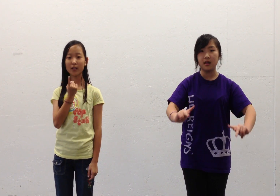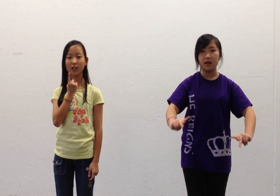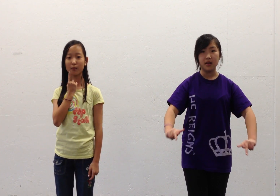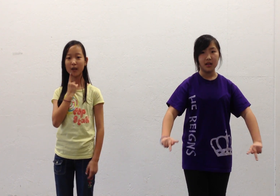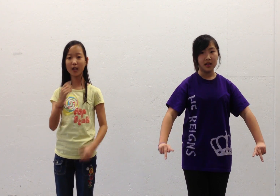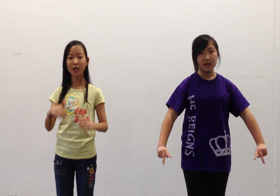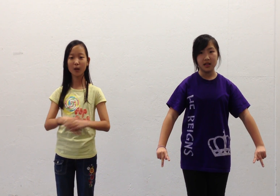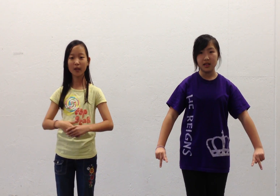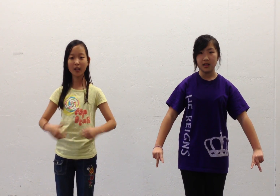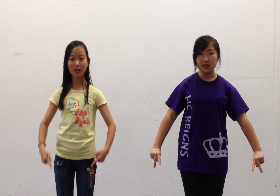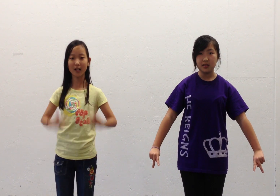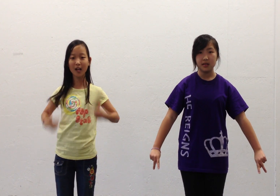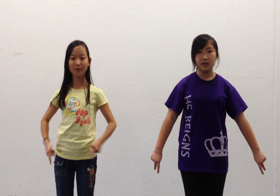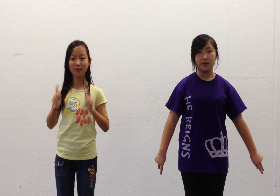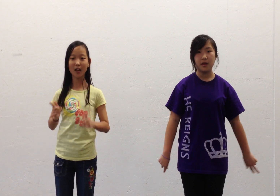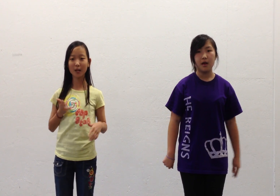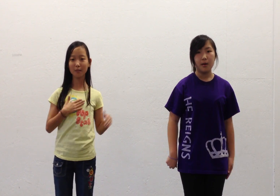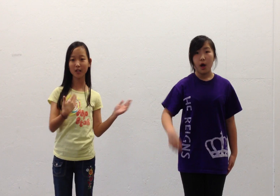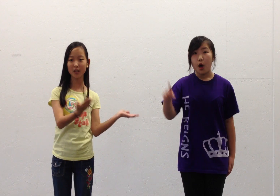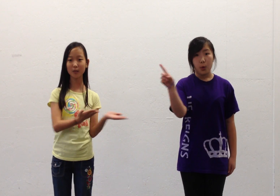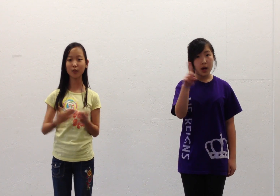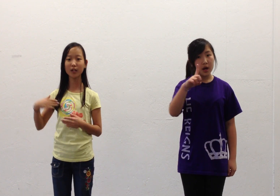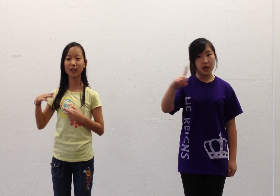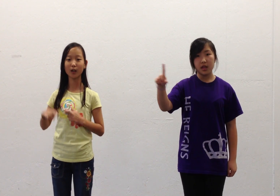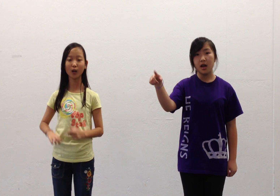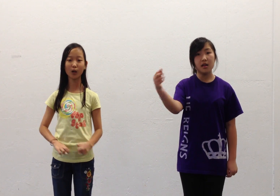is despair in life, let me bring your